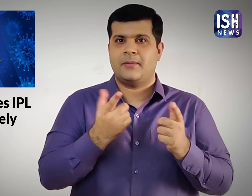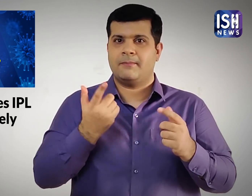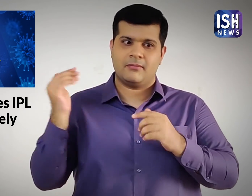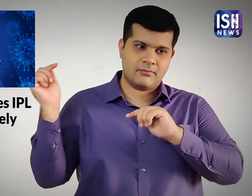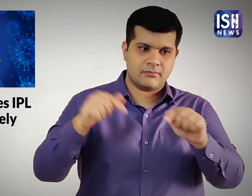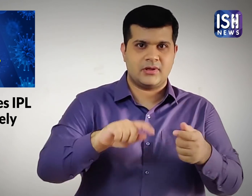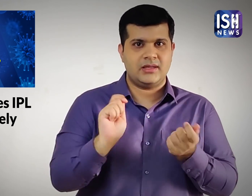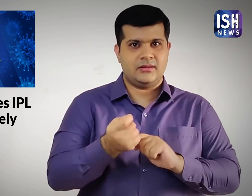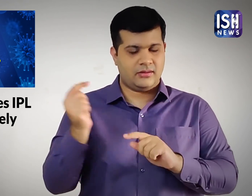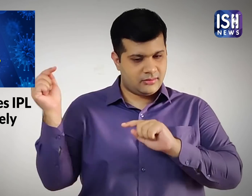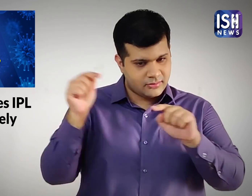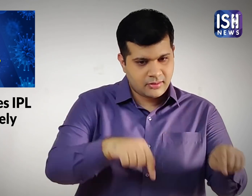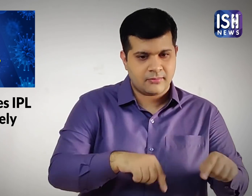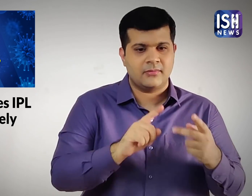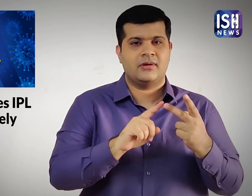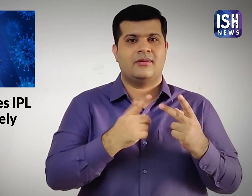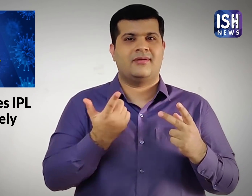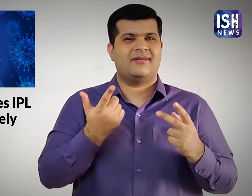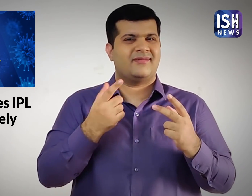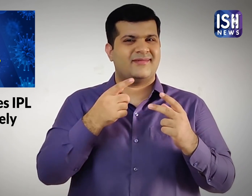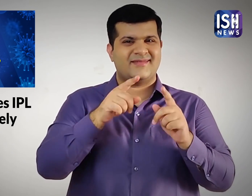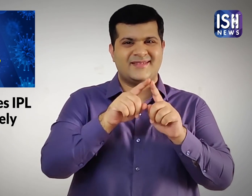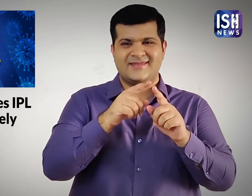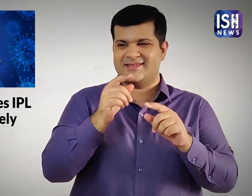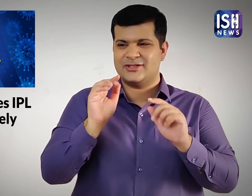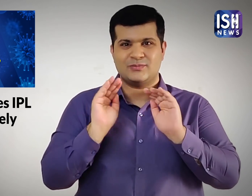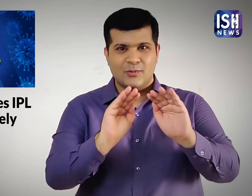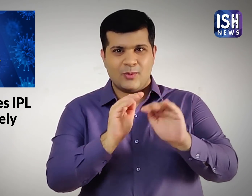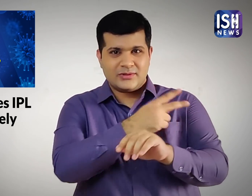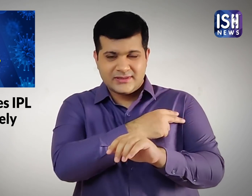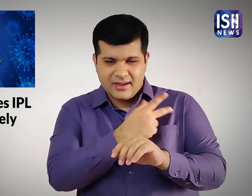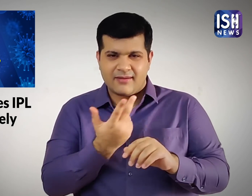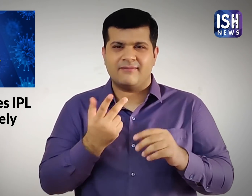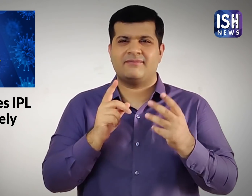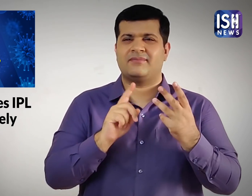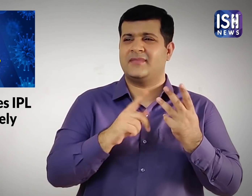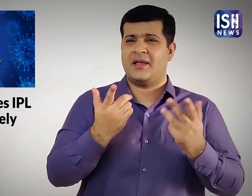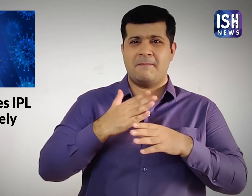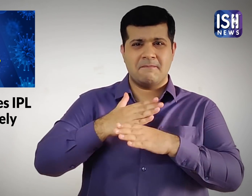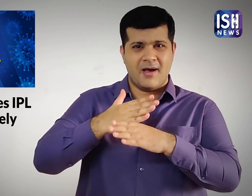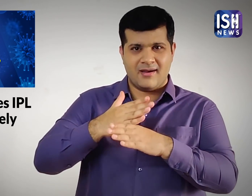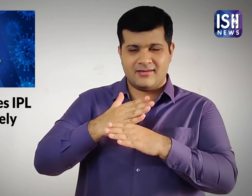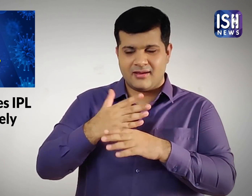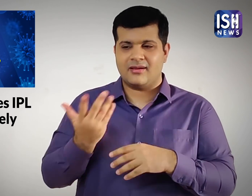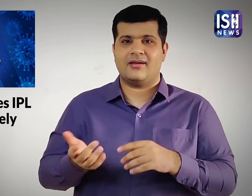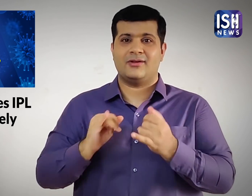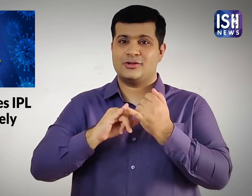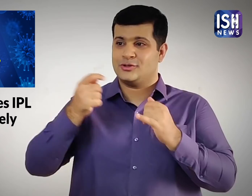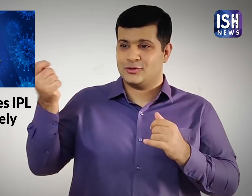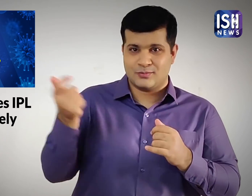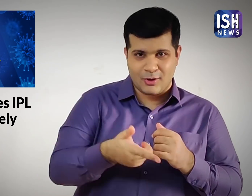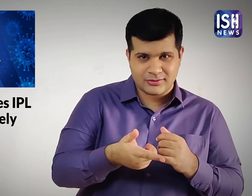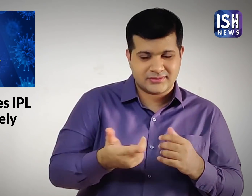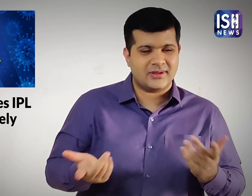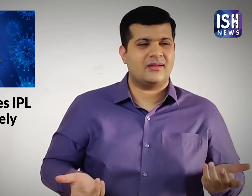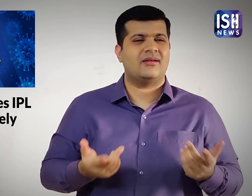We thank the players, support staff, partners, sponsors,